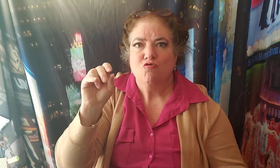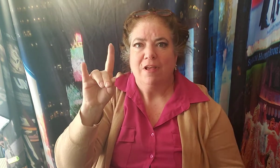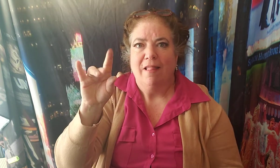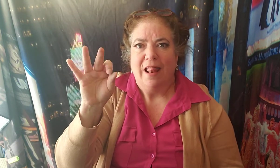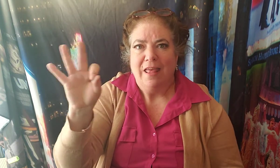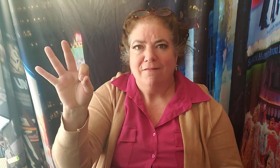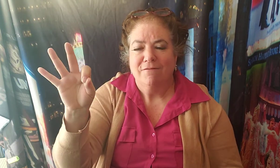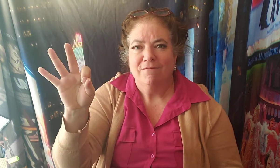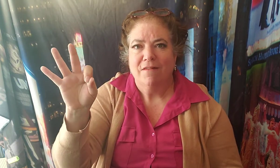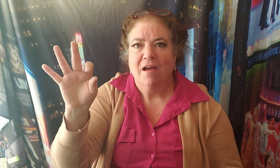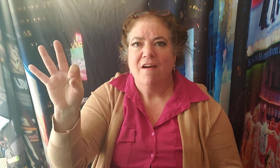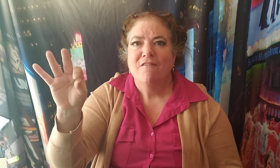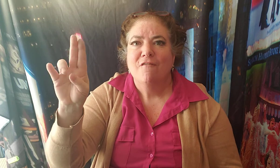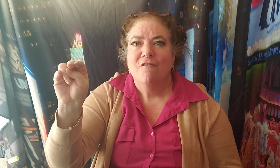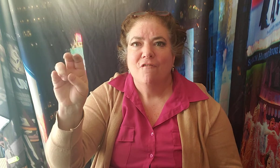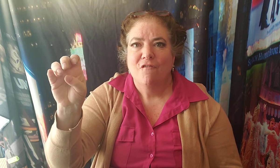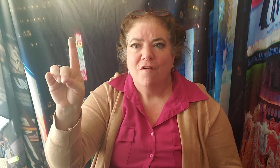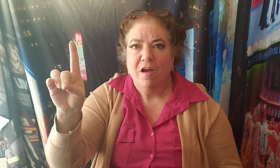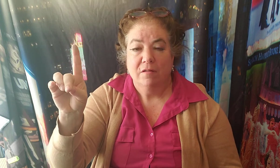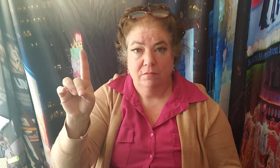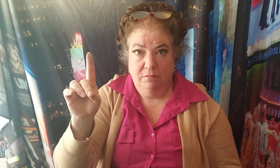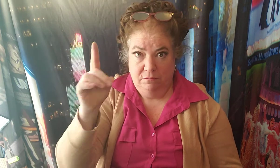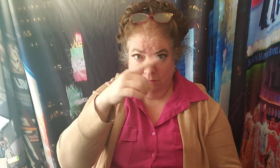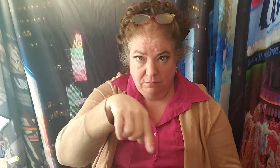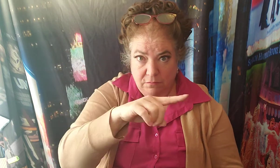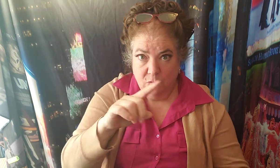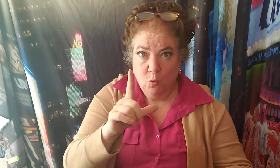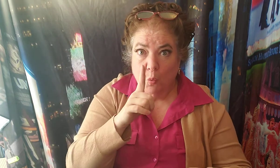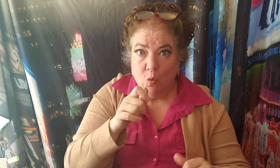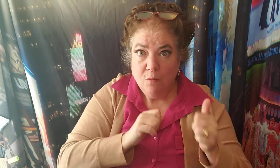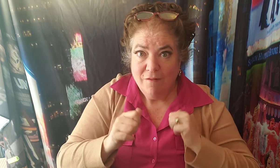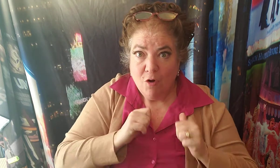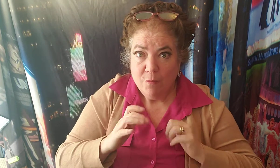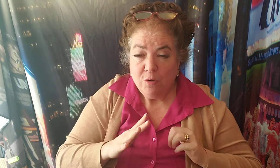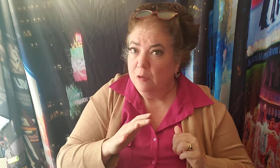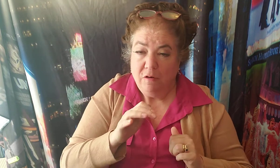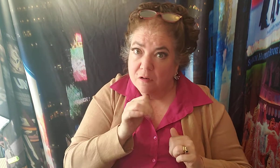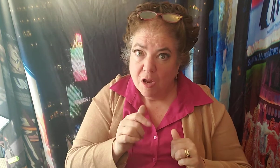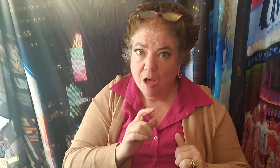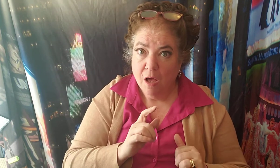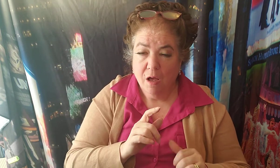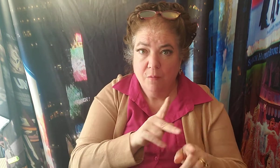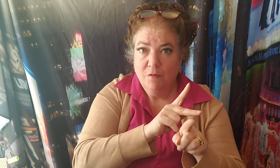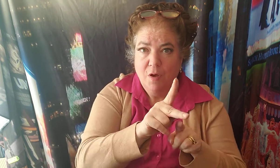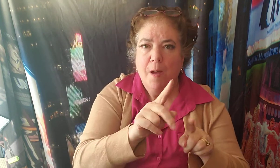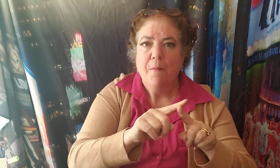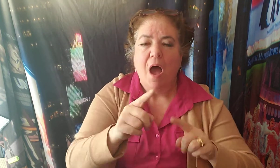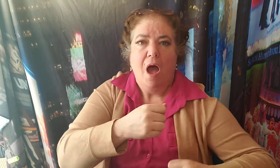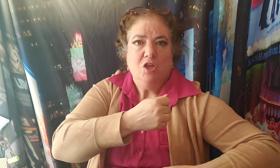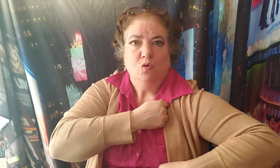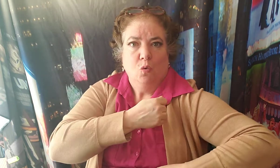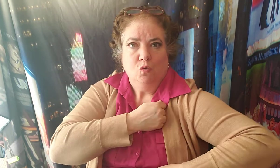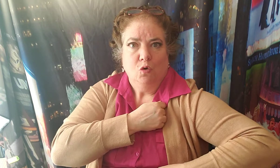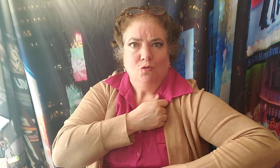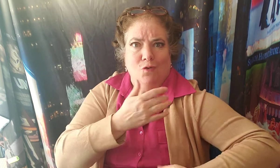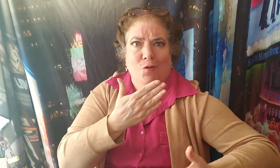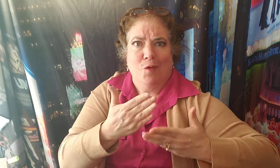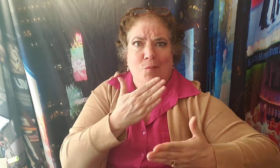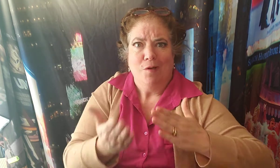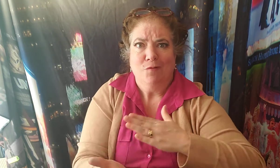schedules With weapons training A typical day might involve Dancing in the morning Firing rifles in the afternoon And dressing up as